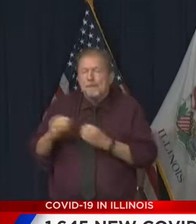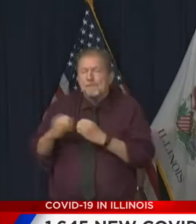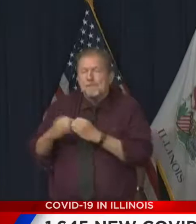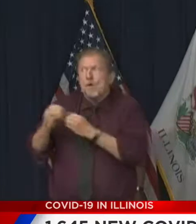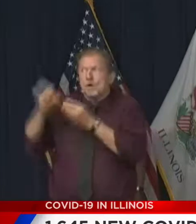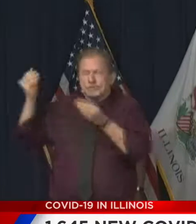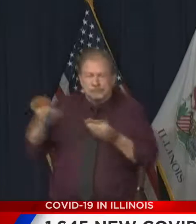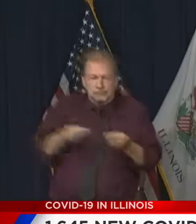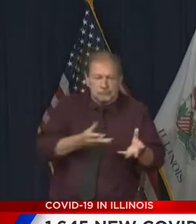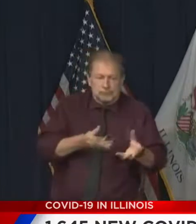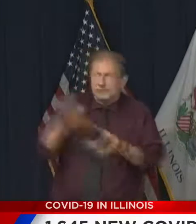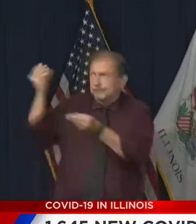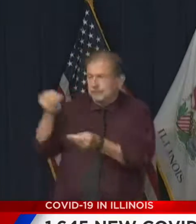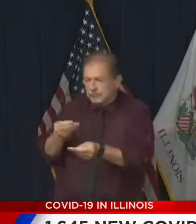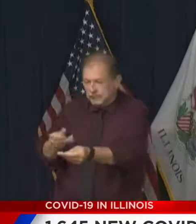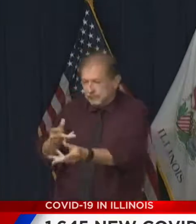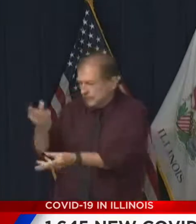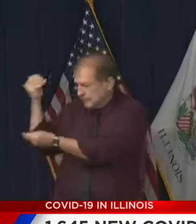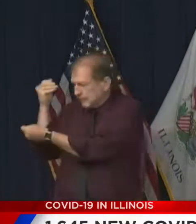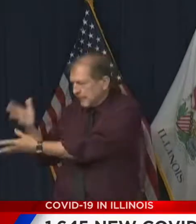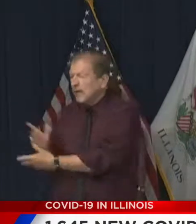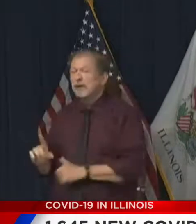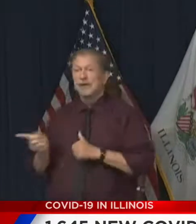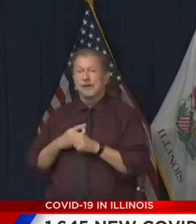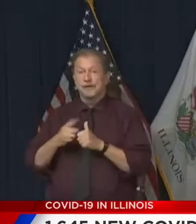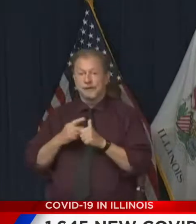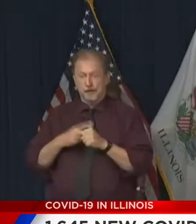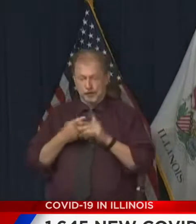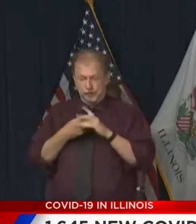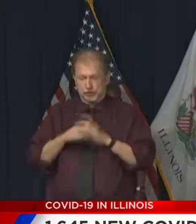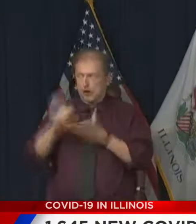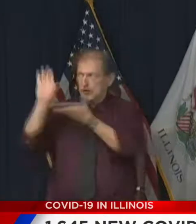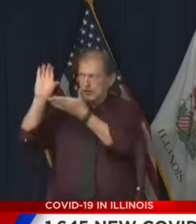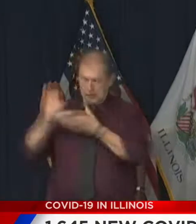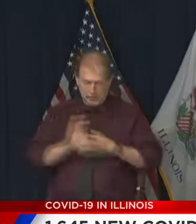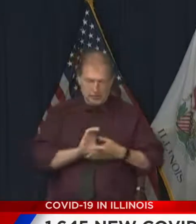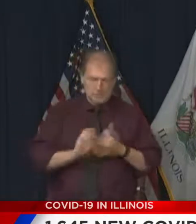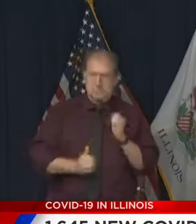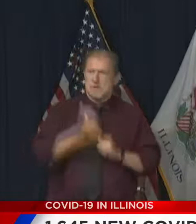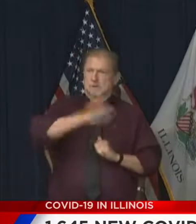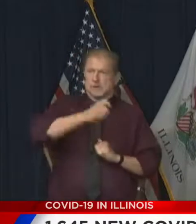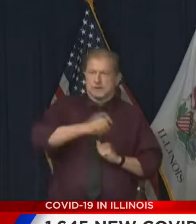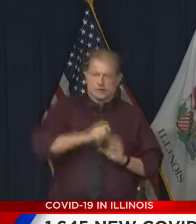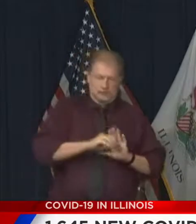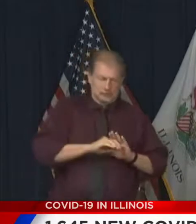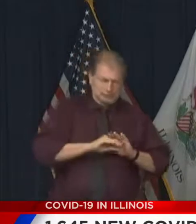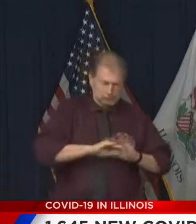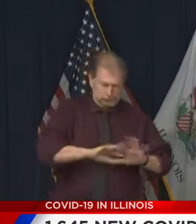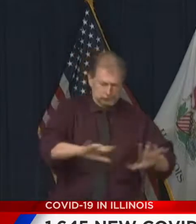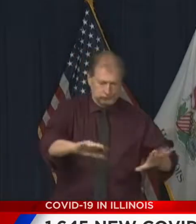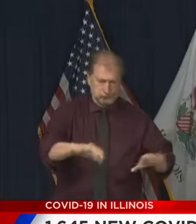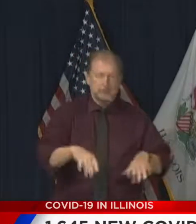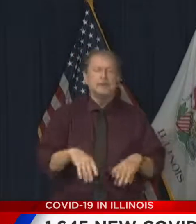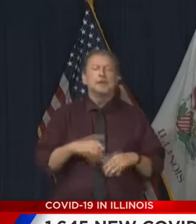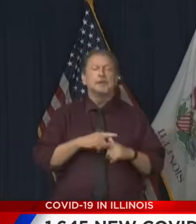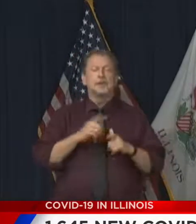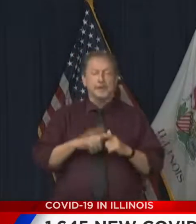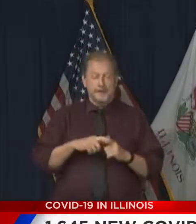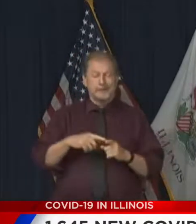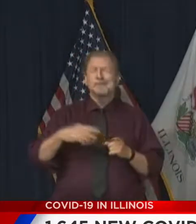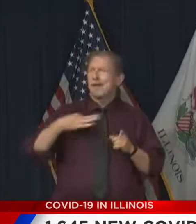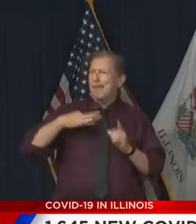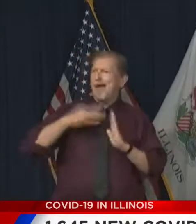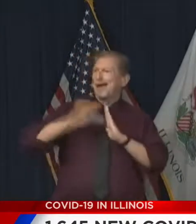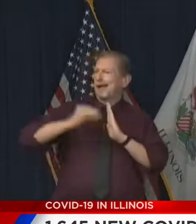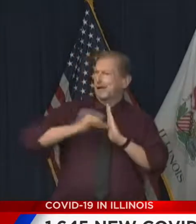have to do it in tranches. You want to make sure you're focusing it, getting it right, giving it to the people who need it most. That takes just a little bit of time, application process